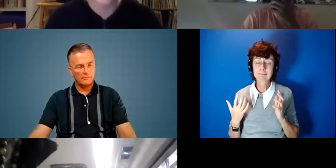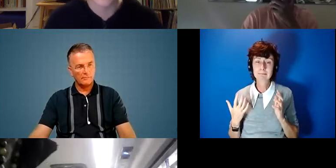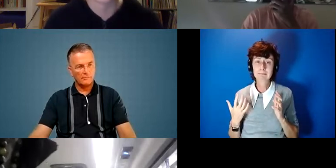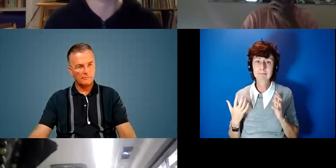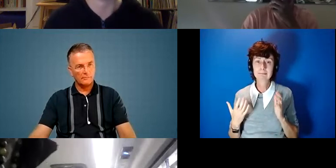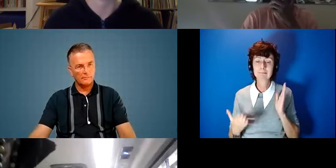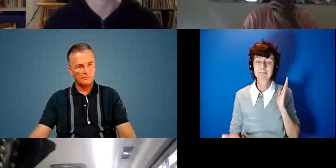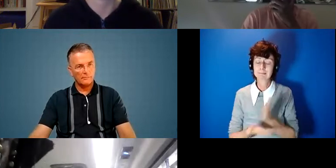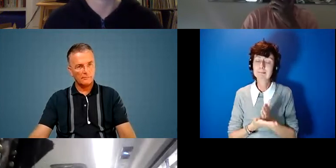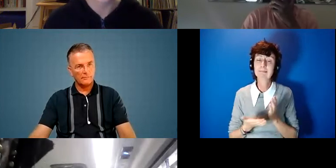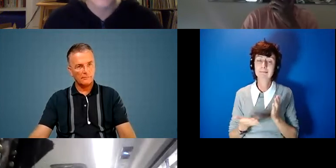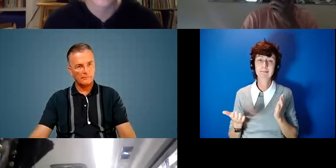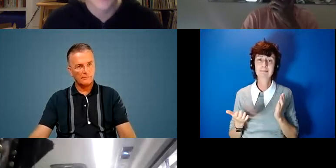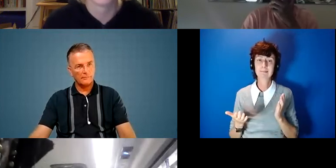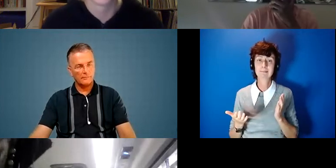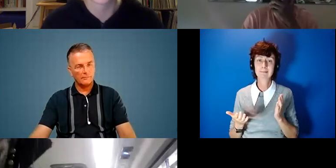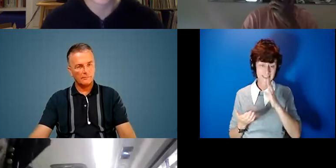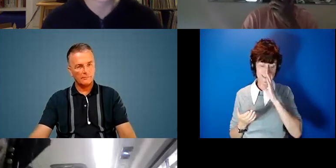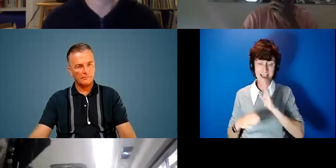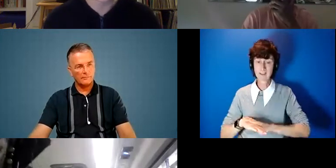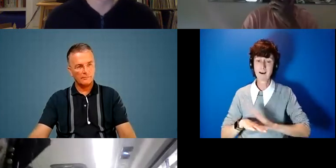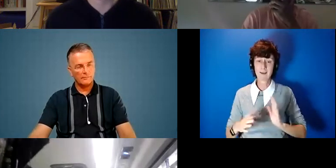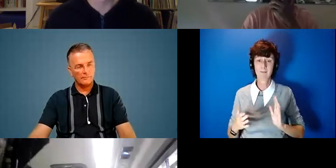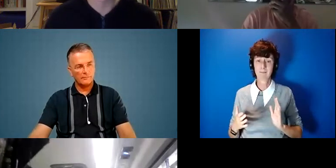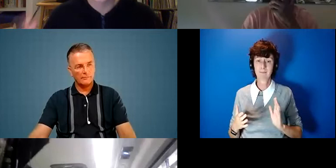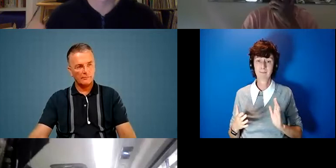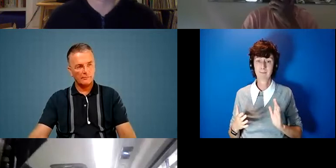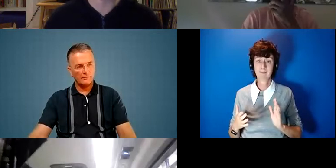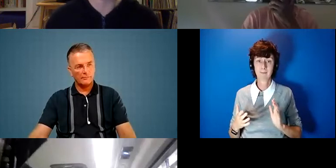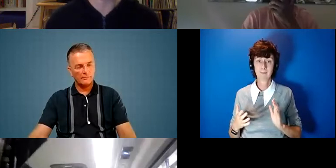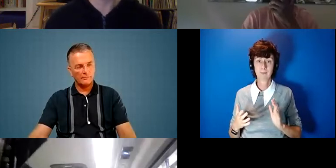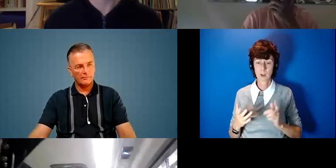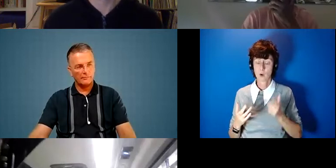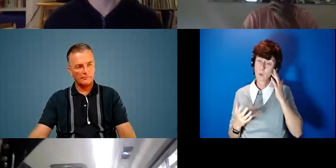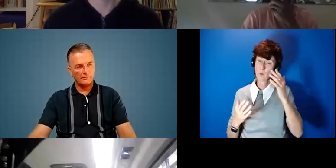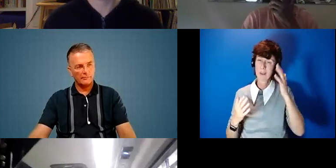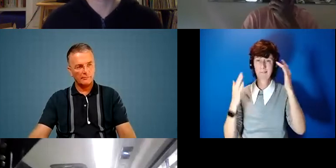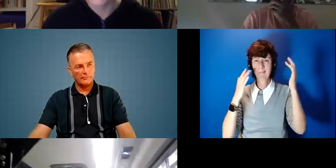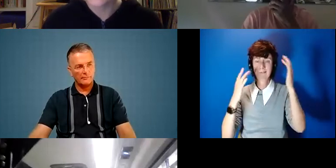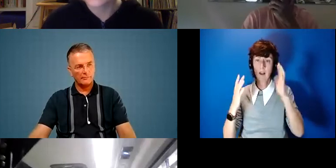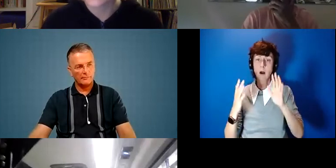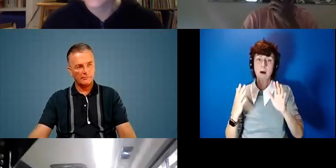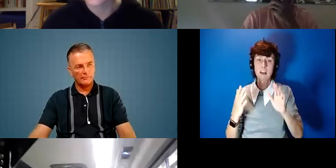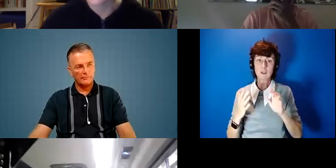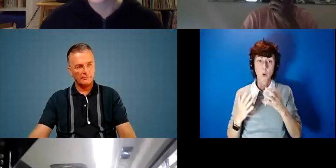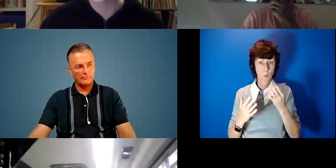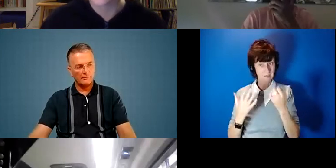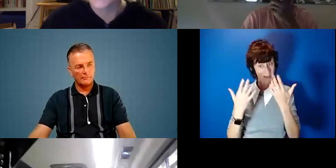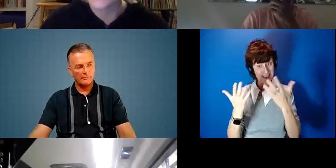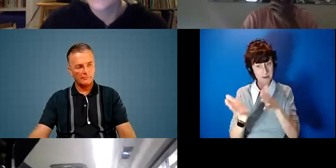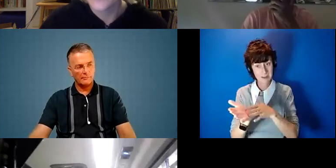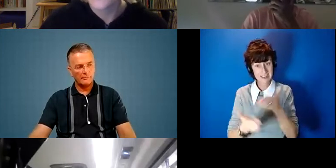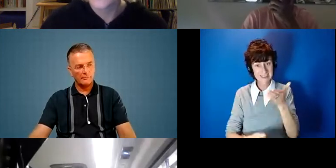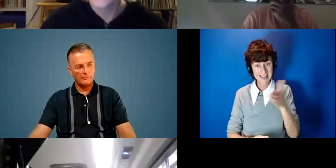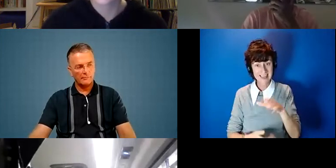is a very um sad time when we kind of count what counter what's going on around us um we have 10 minutes left and we've got some